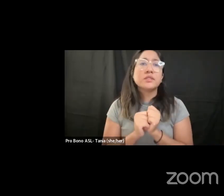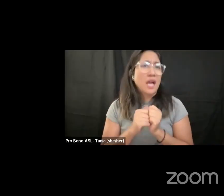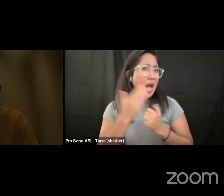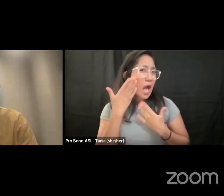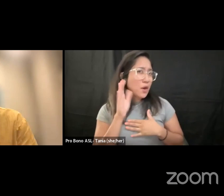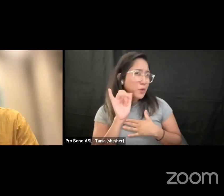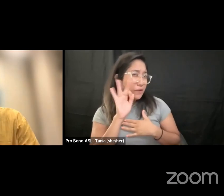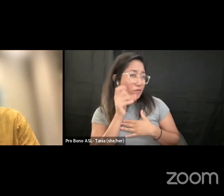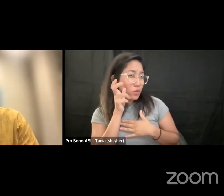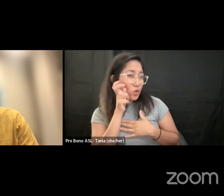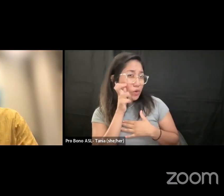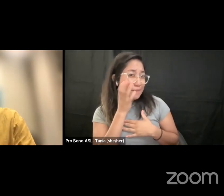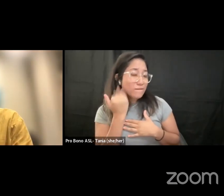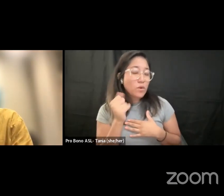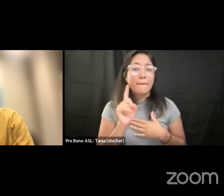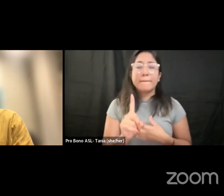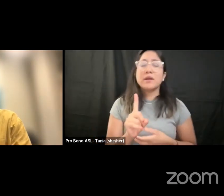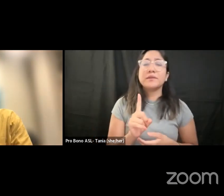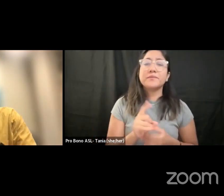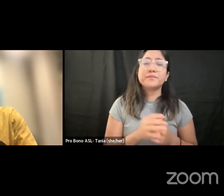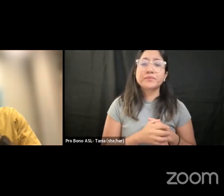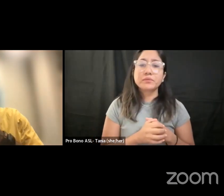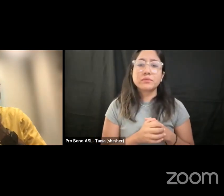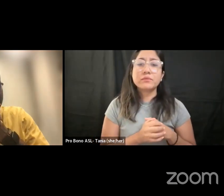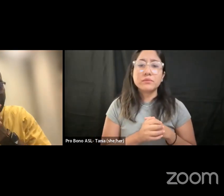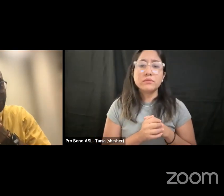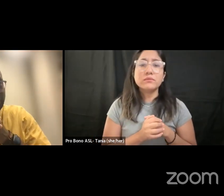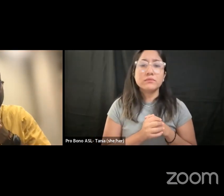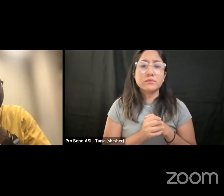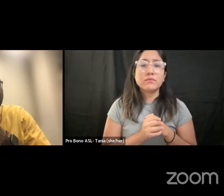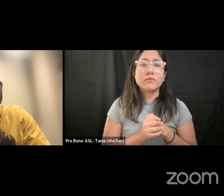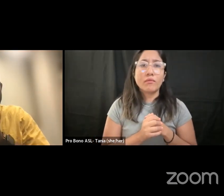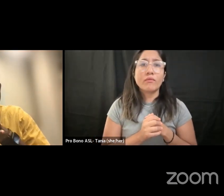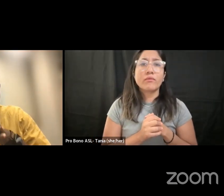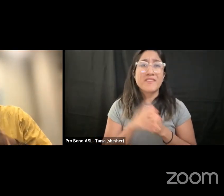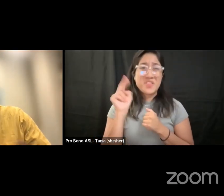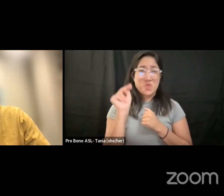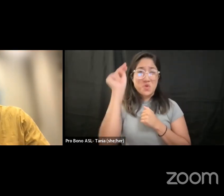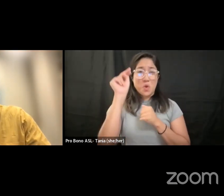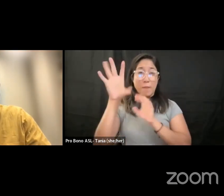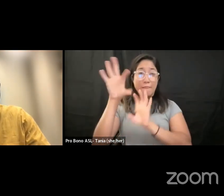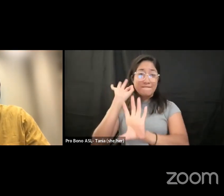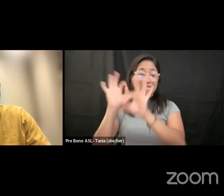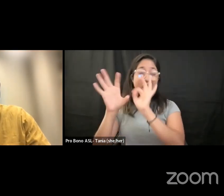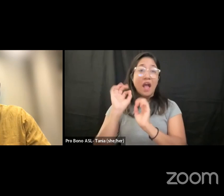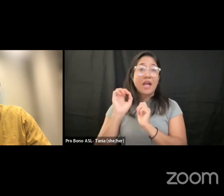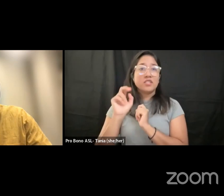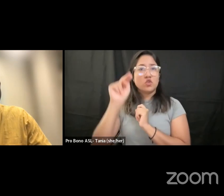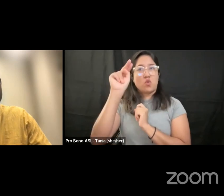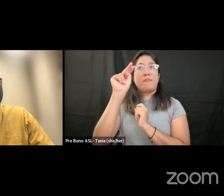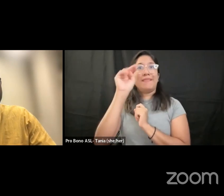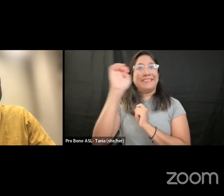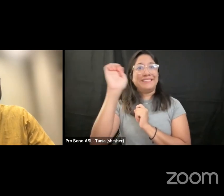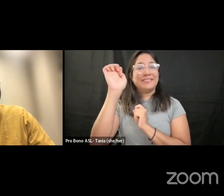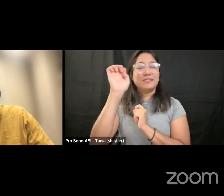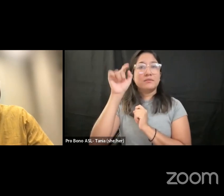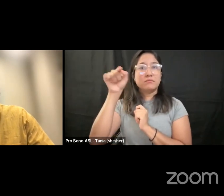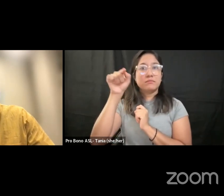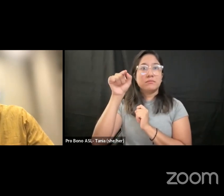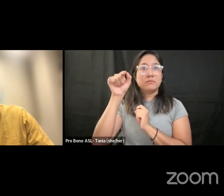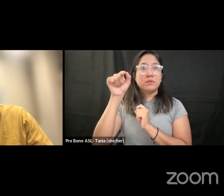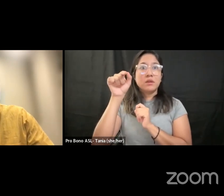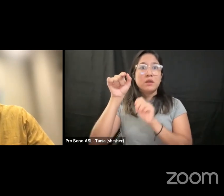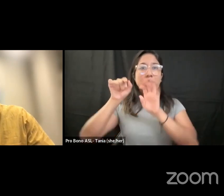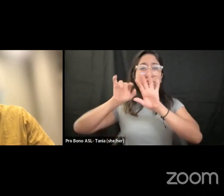where it has been said that some part of the northeast is sitting and northwest is sitting on huge